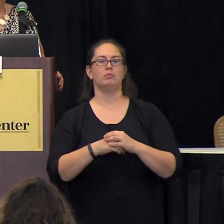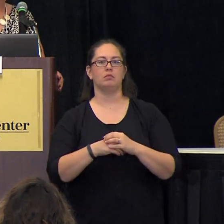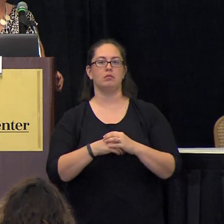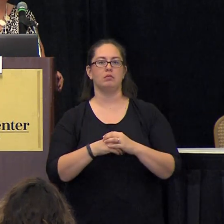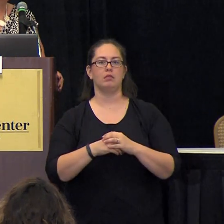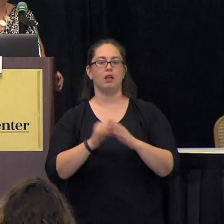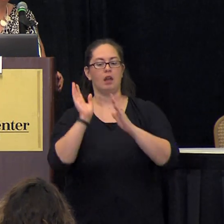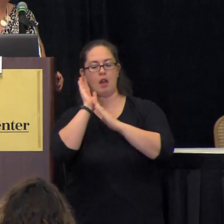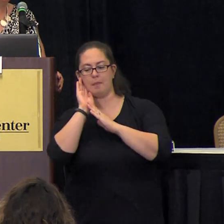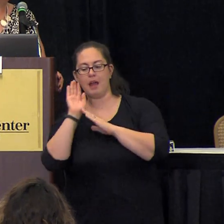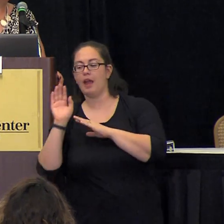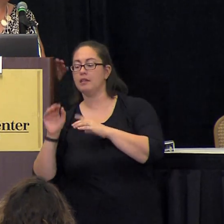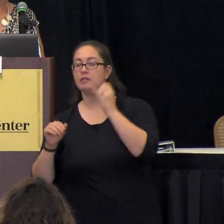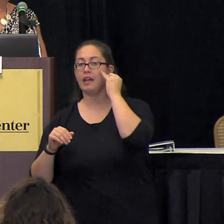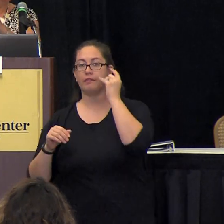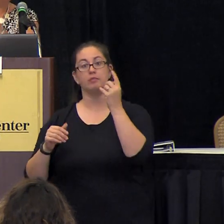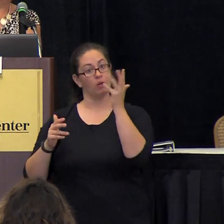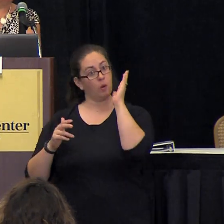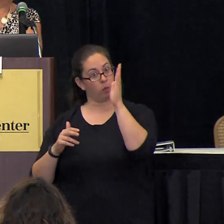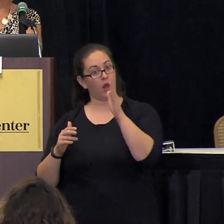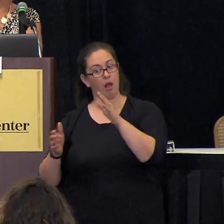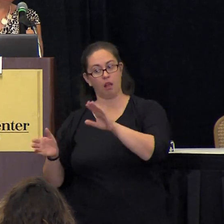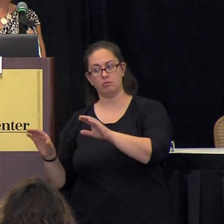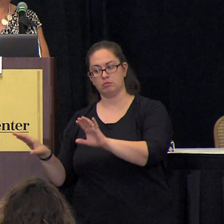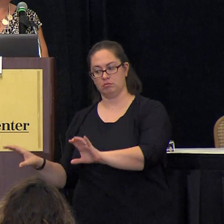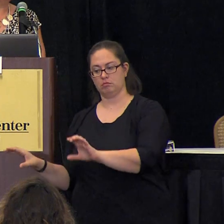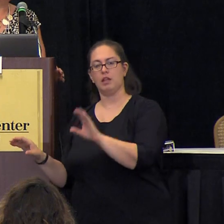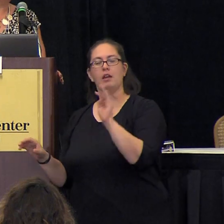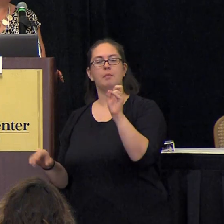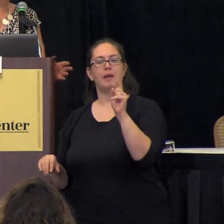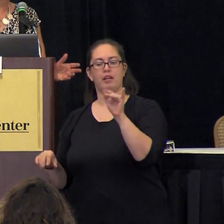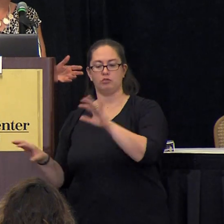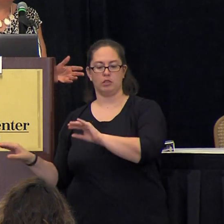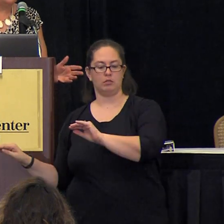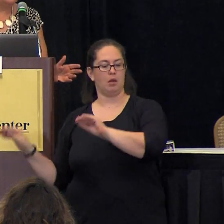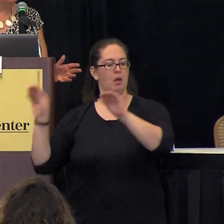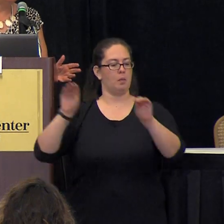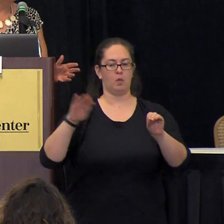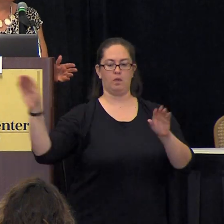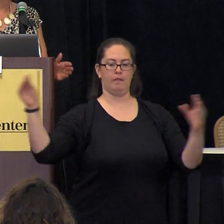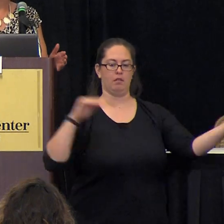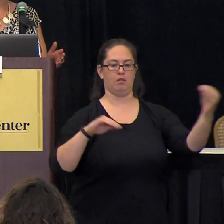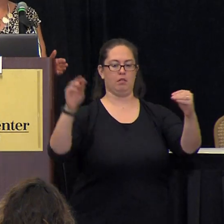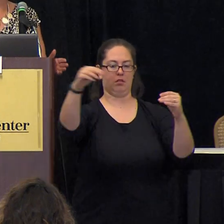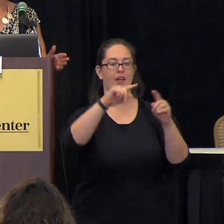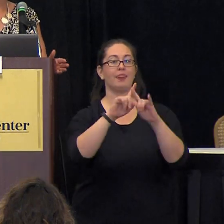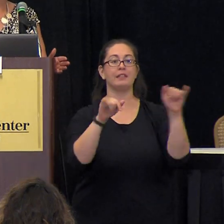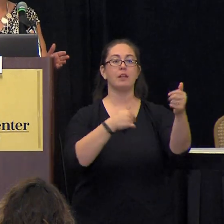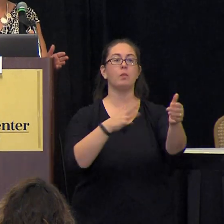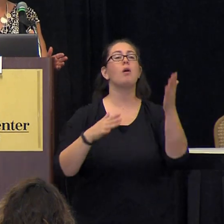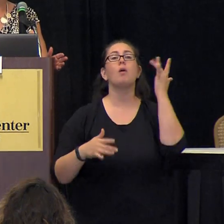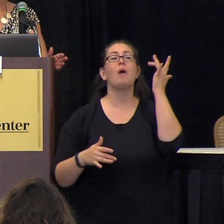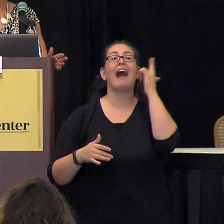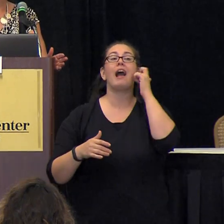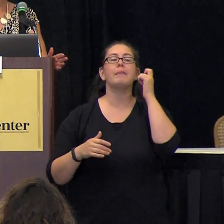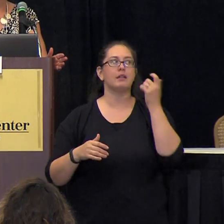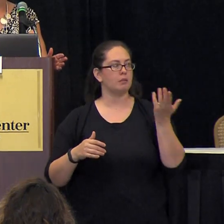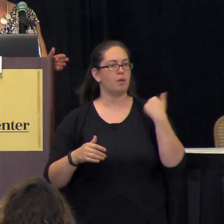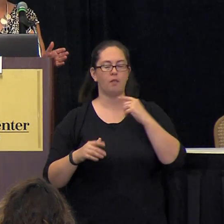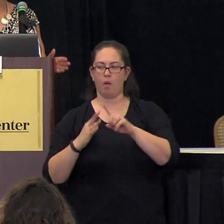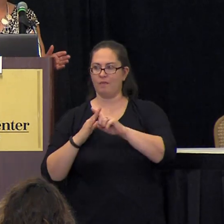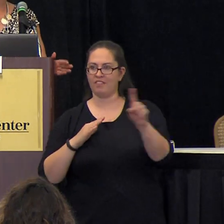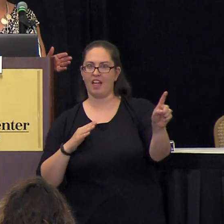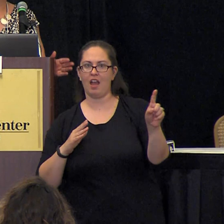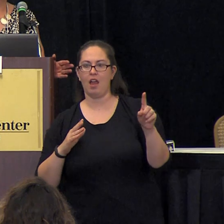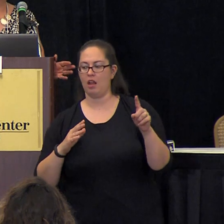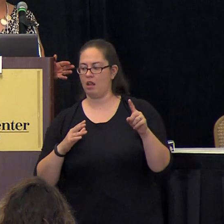mattresses if they're going to sleep on mattresses and they're all going to be in the same room why because of the persecution that they fled